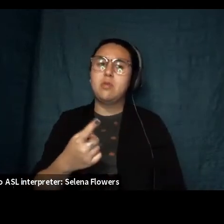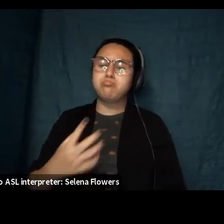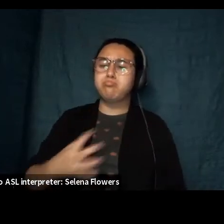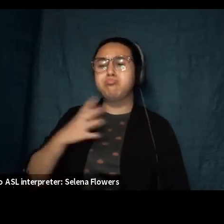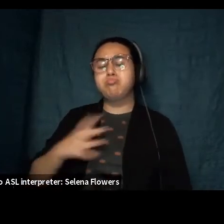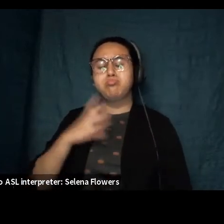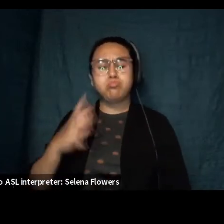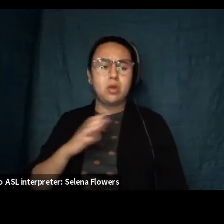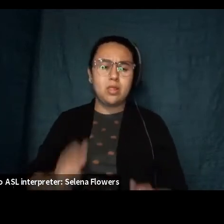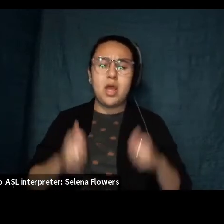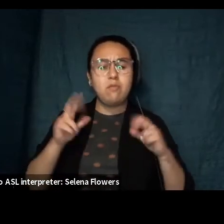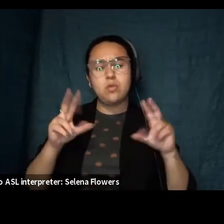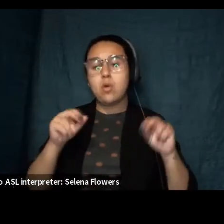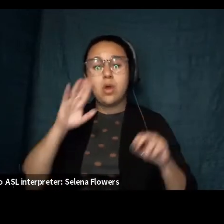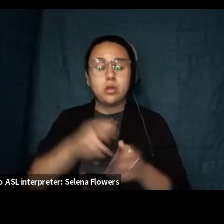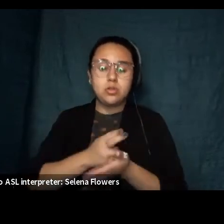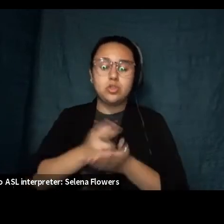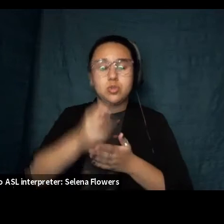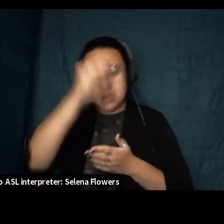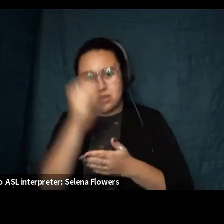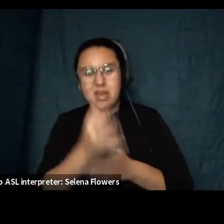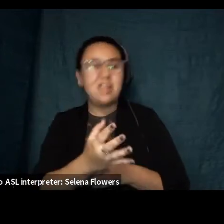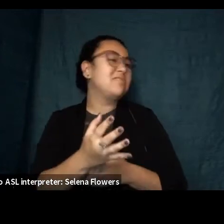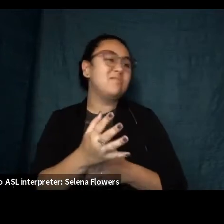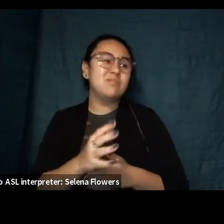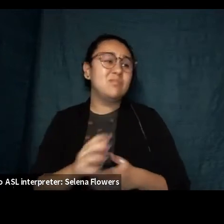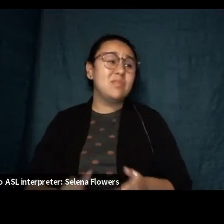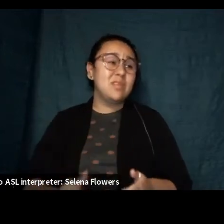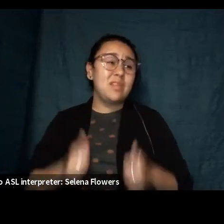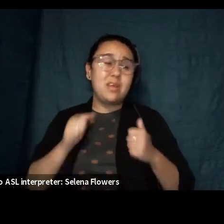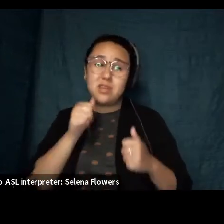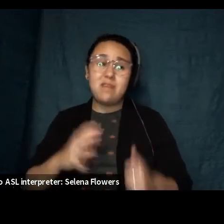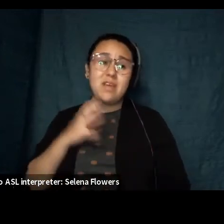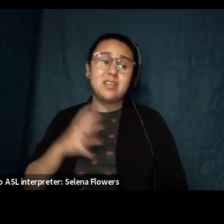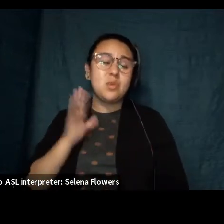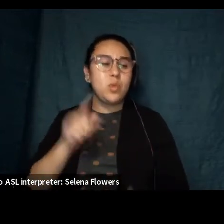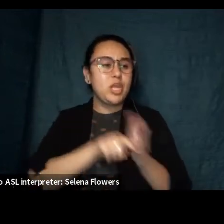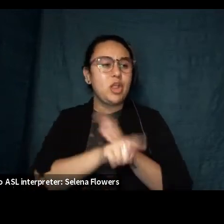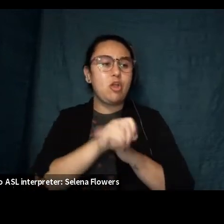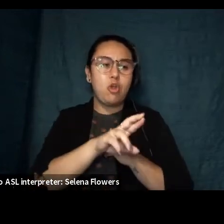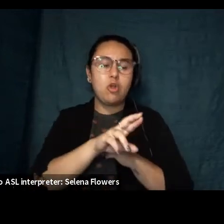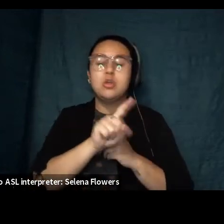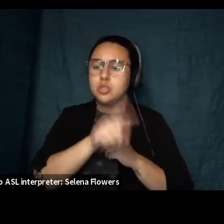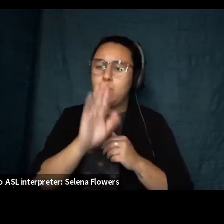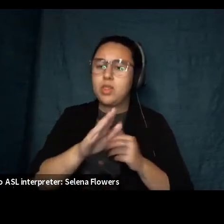a truth i know would kill her or make her murderous in its knowing